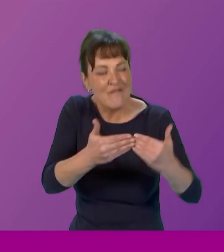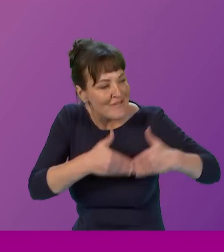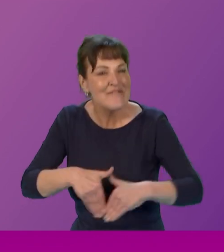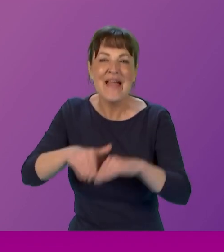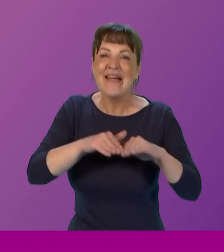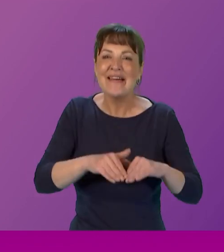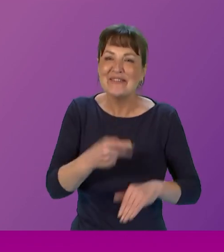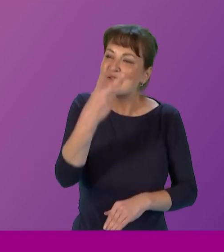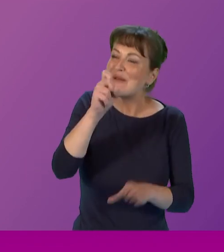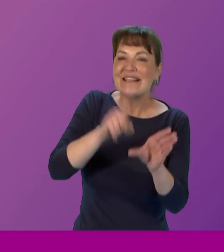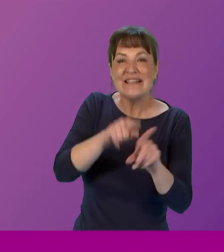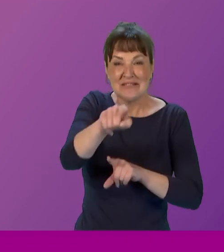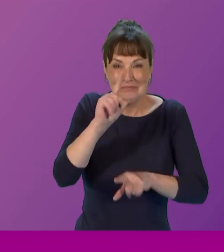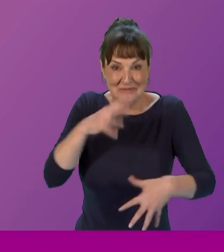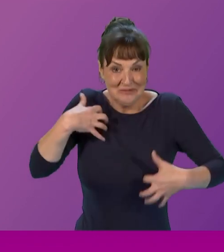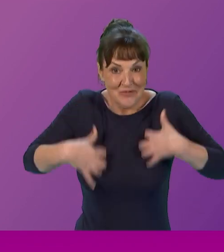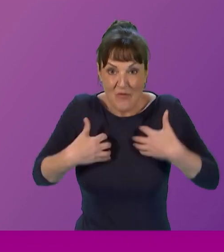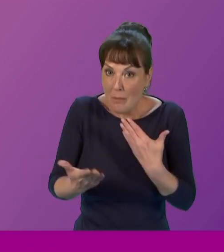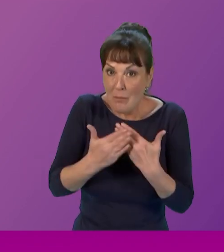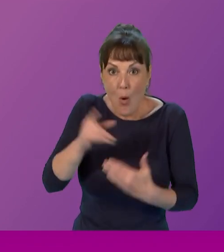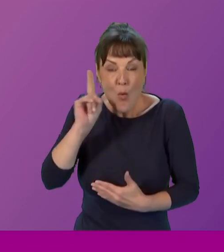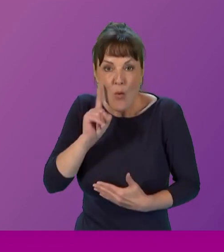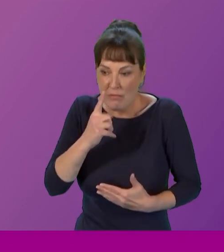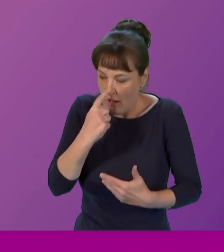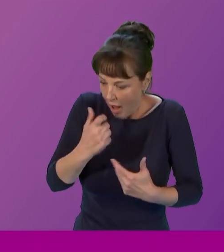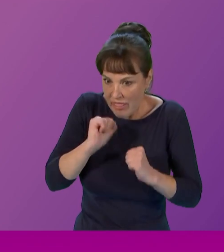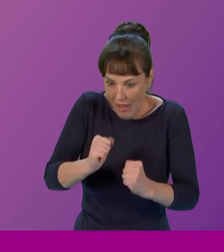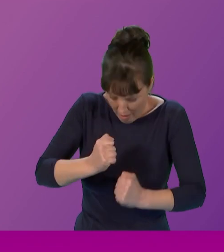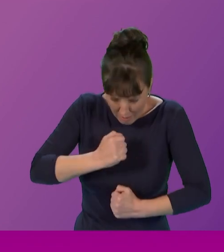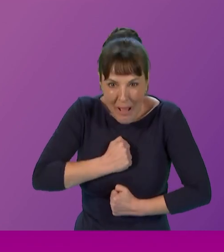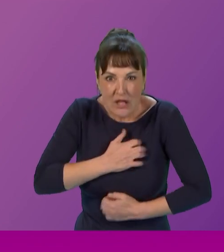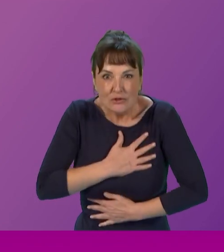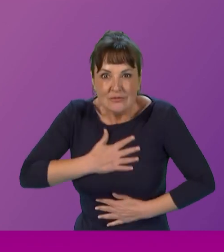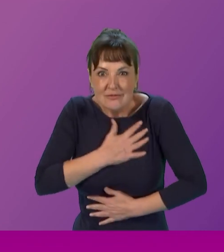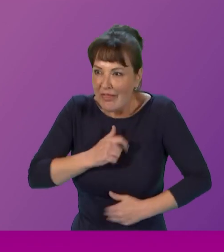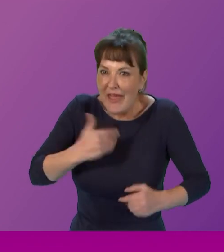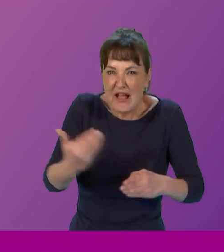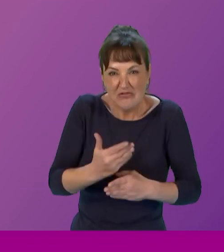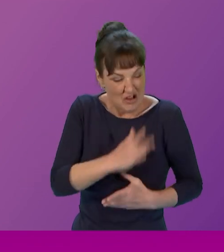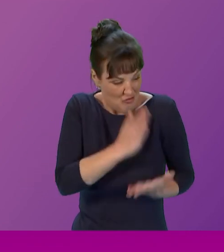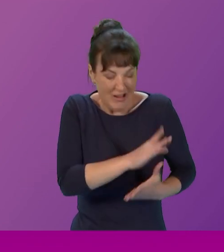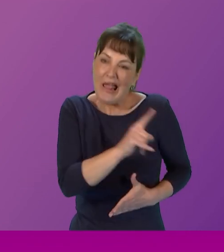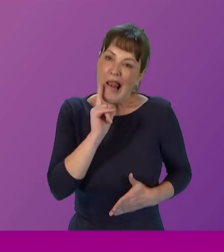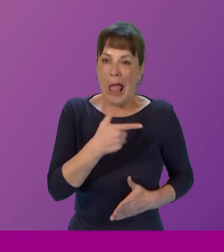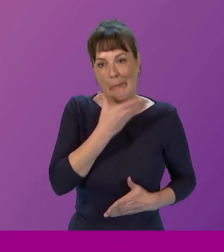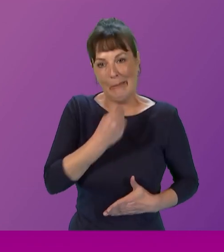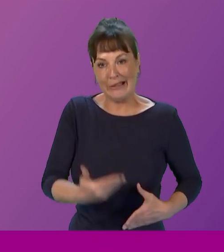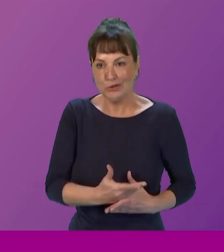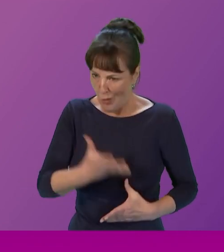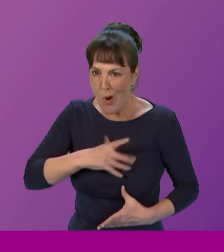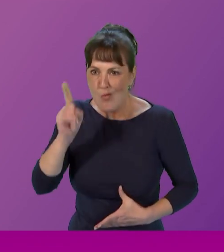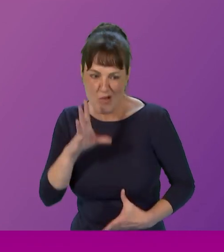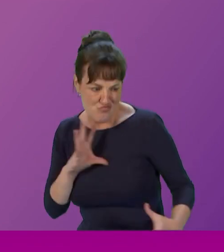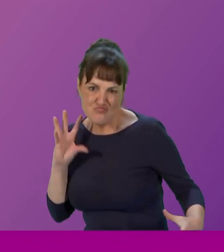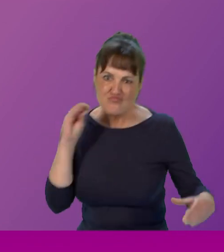I look forward to more women being able to pursue their passions and careers that are currently considered to be a man's world from the most recent